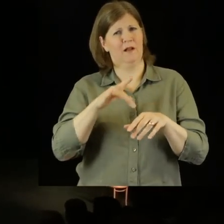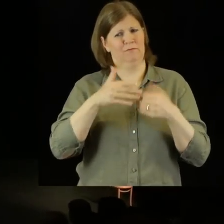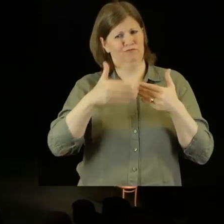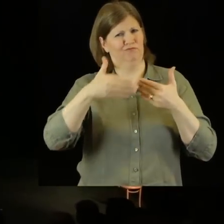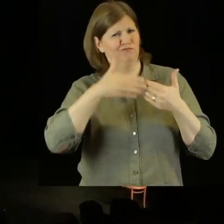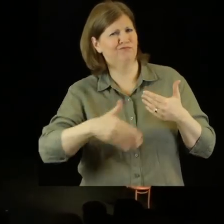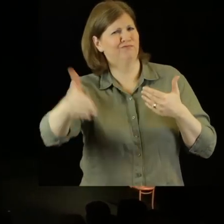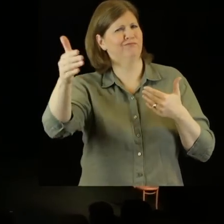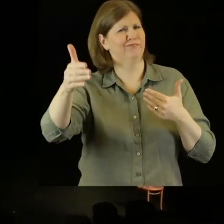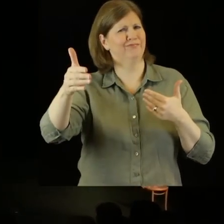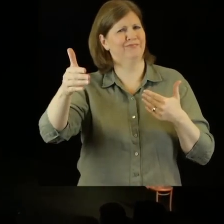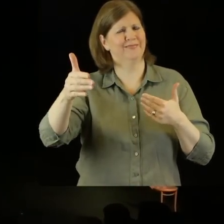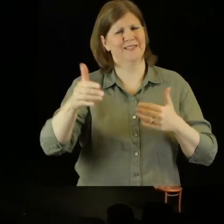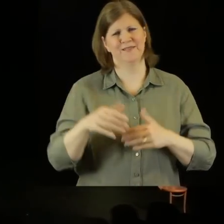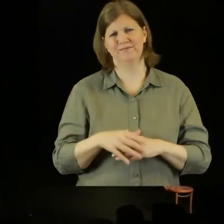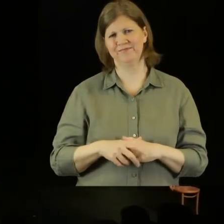in the years to come.